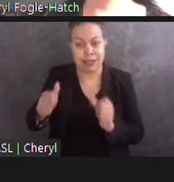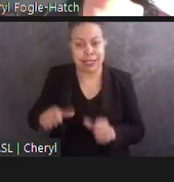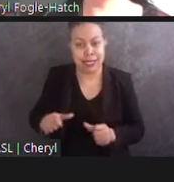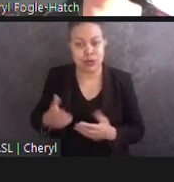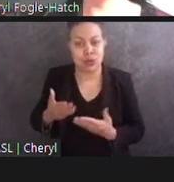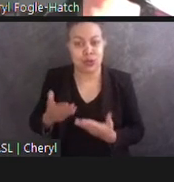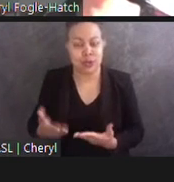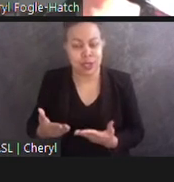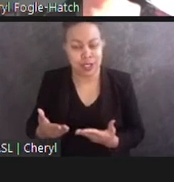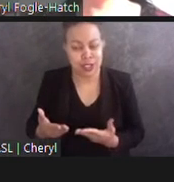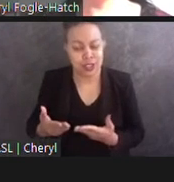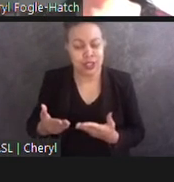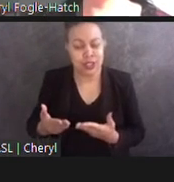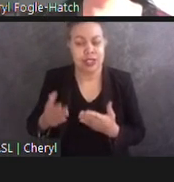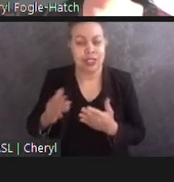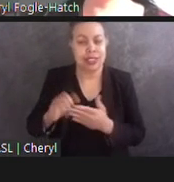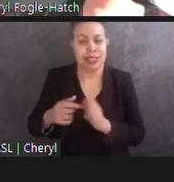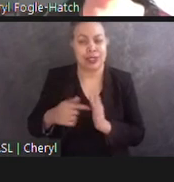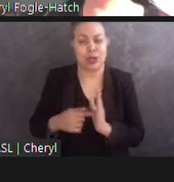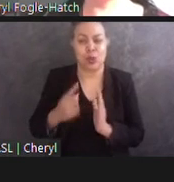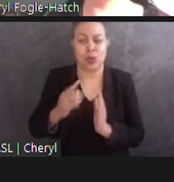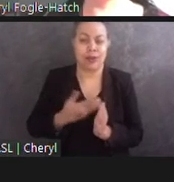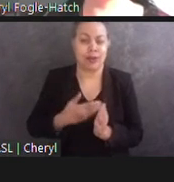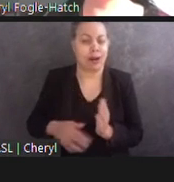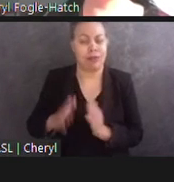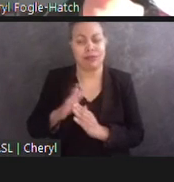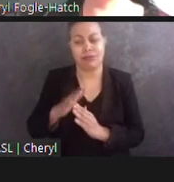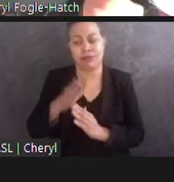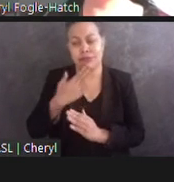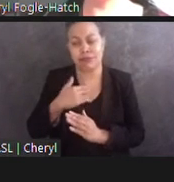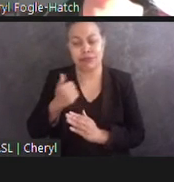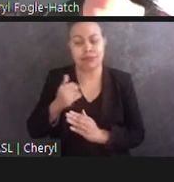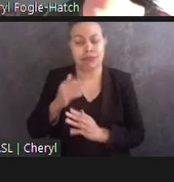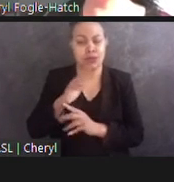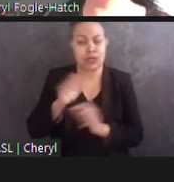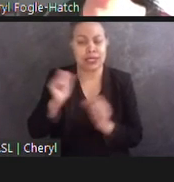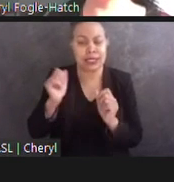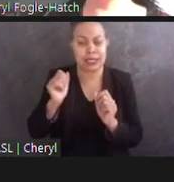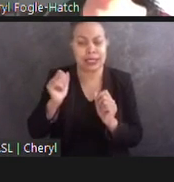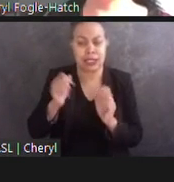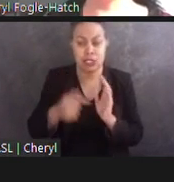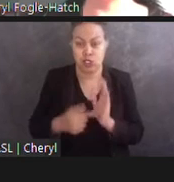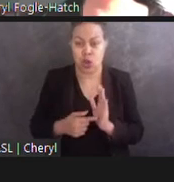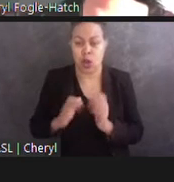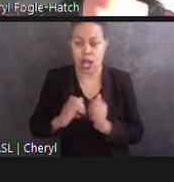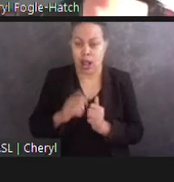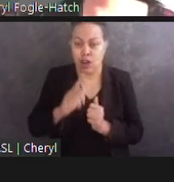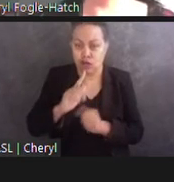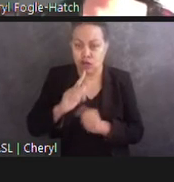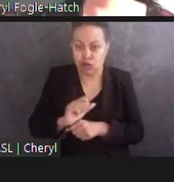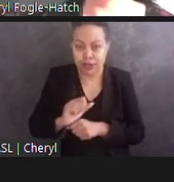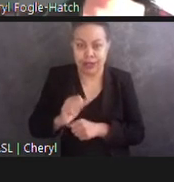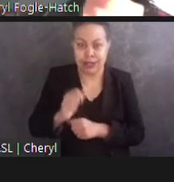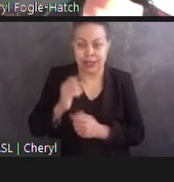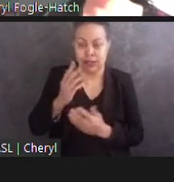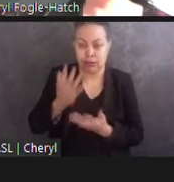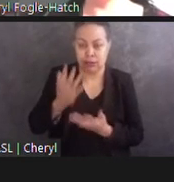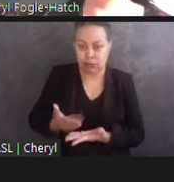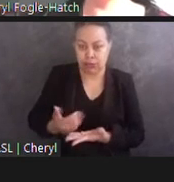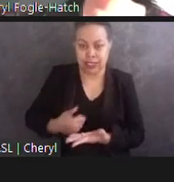of one of our great presidents in, in a way that he, that he was much of his term as president,